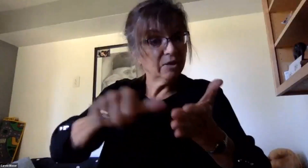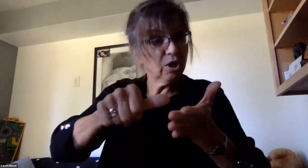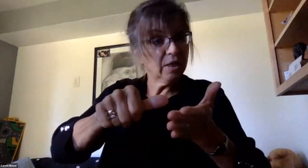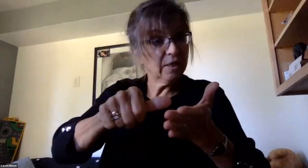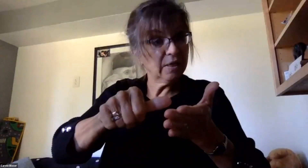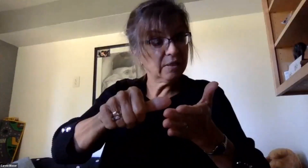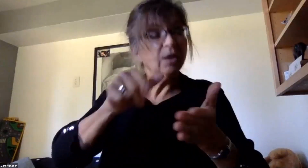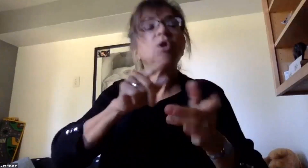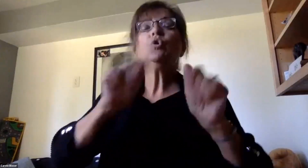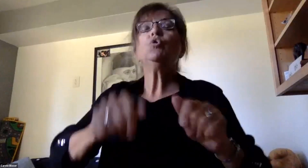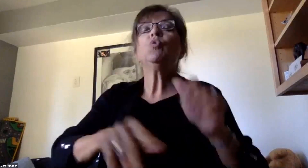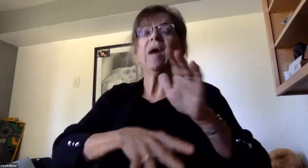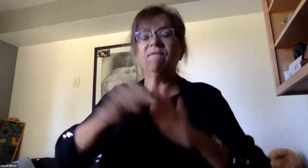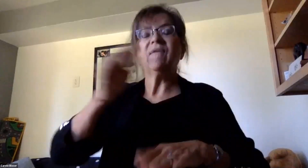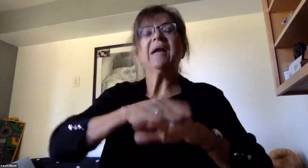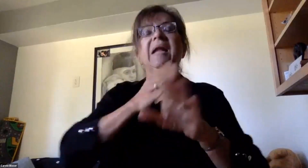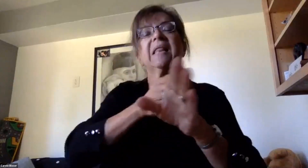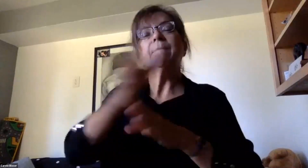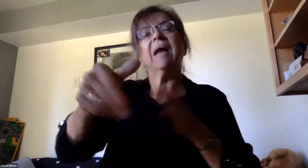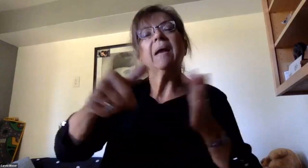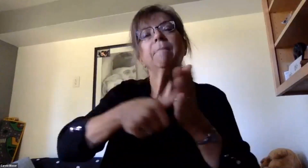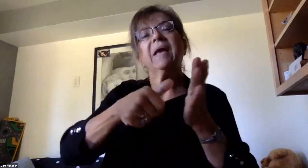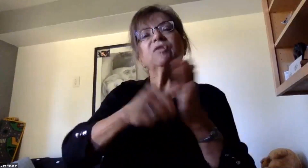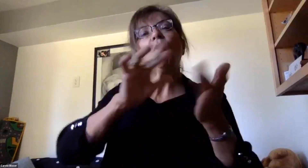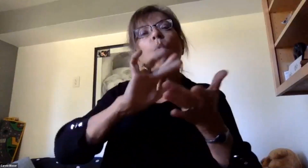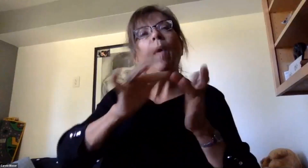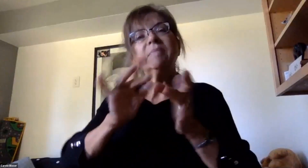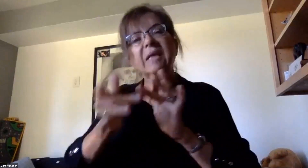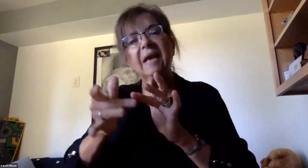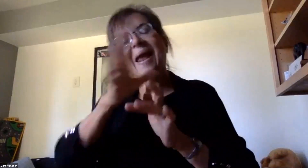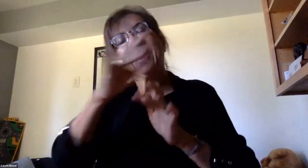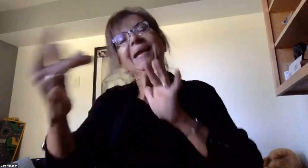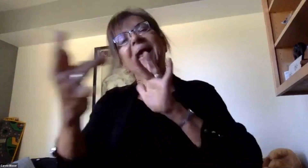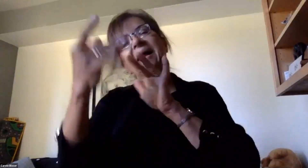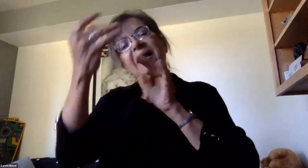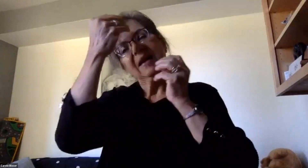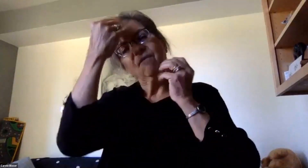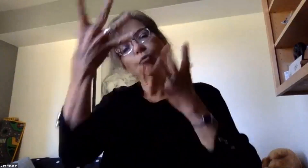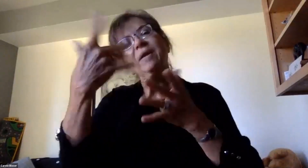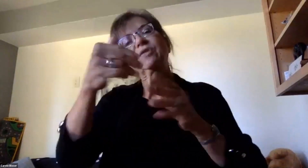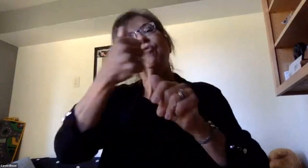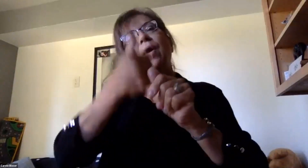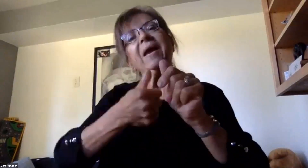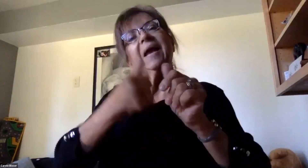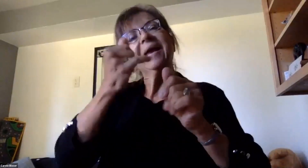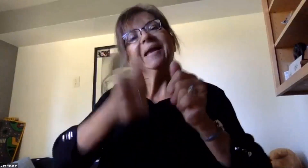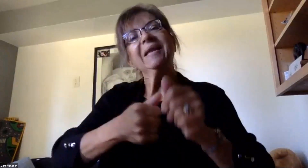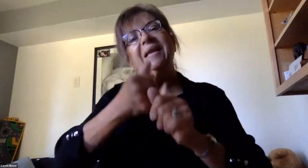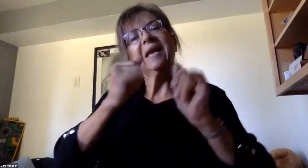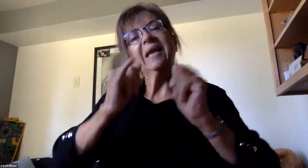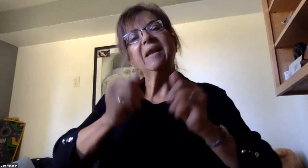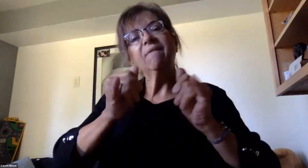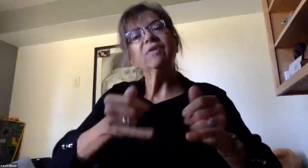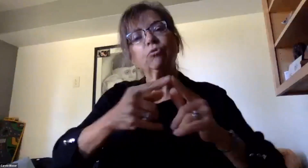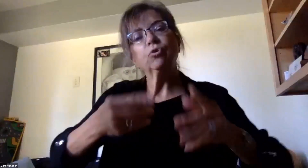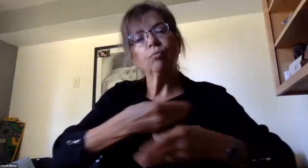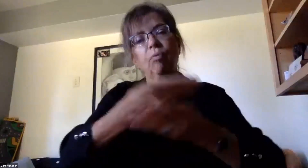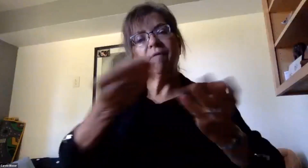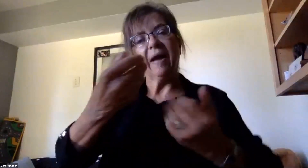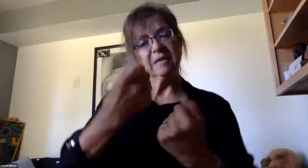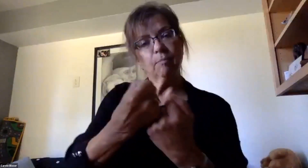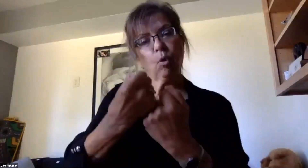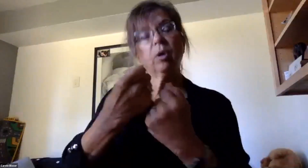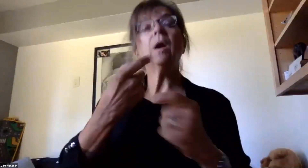may be found on the main page of the website along with contact information for individuals that will provide support. In addition,